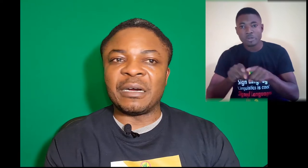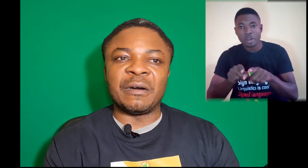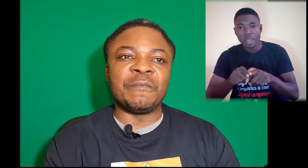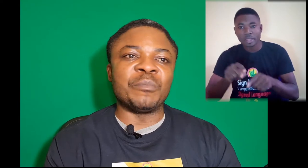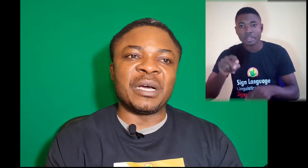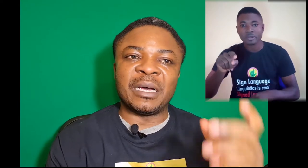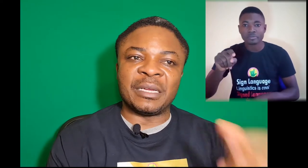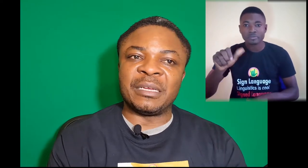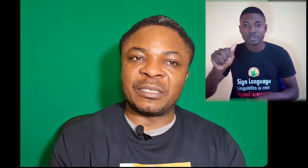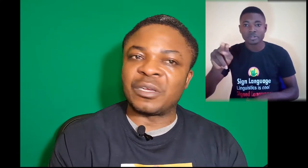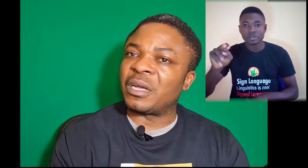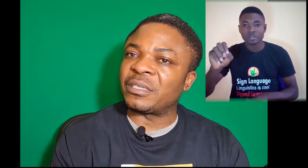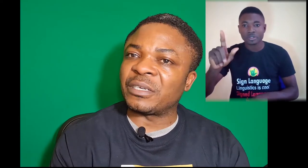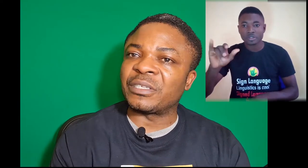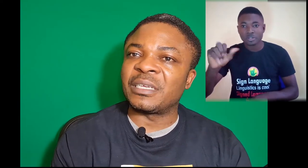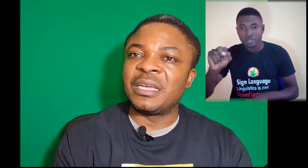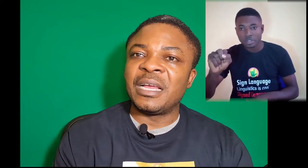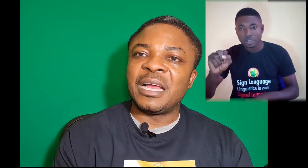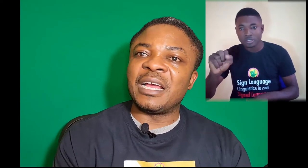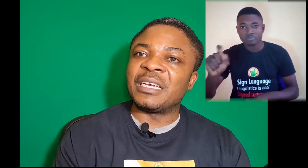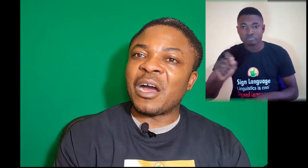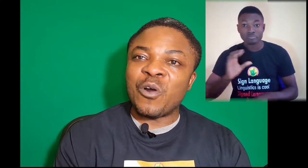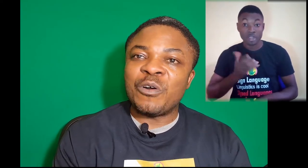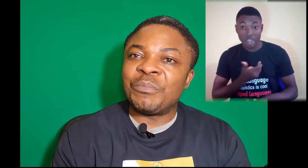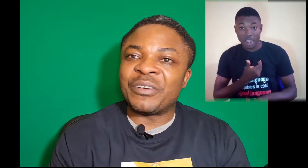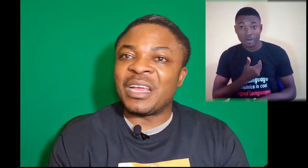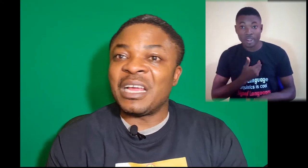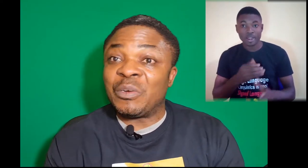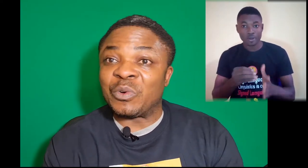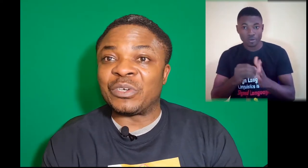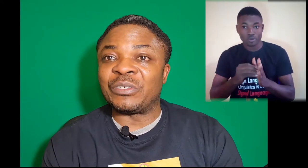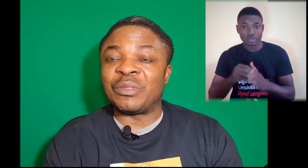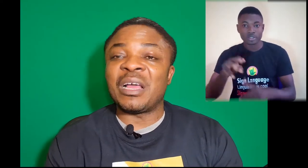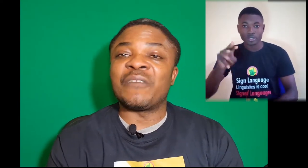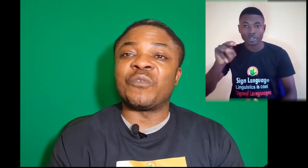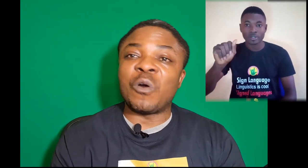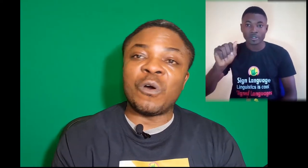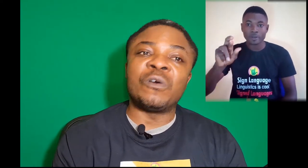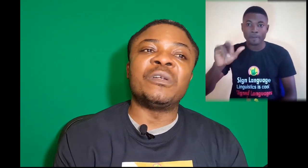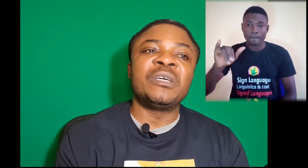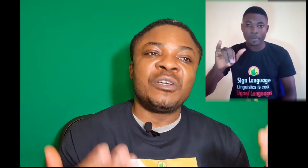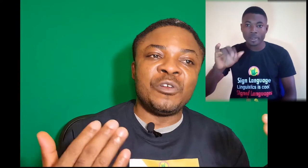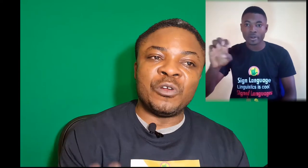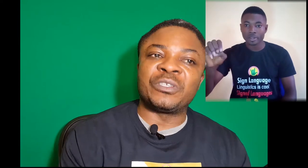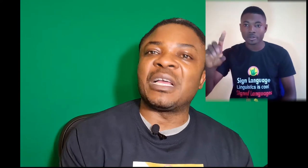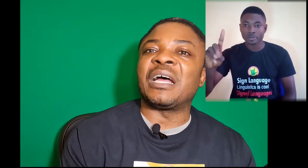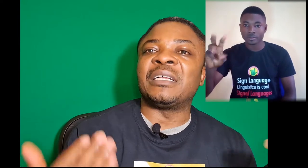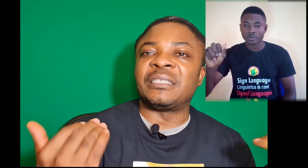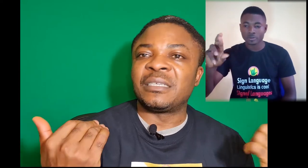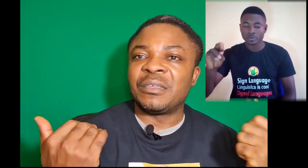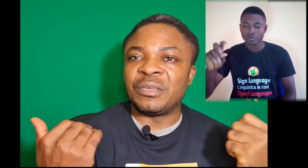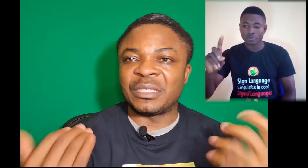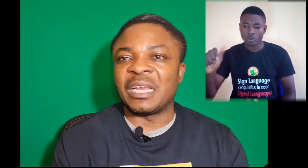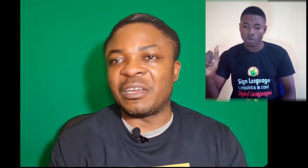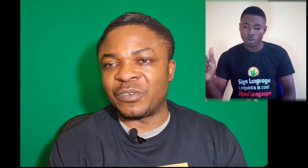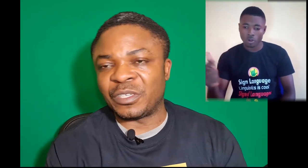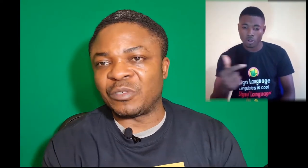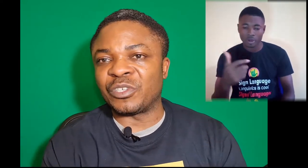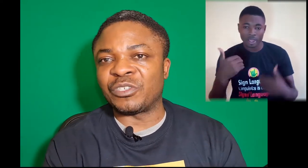Annelies Custers, and our own Mary Edward. They have all looked at the sign language situation.